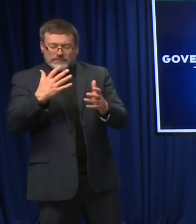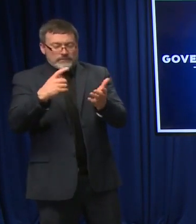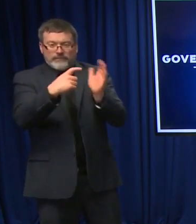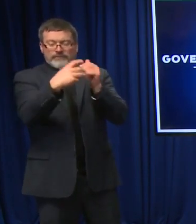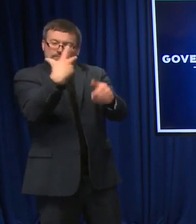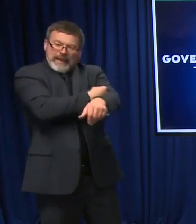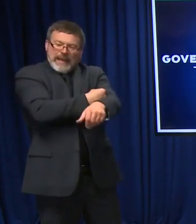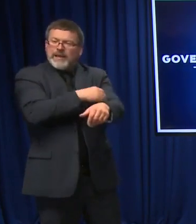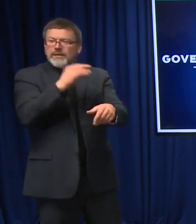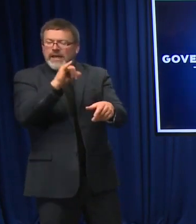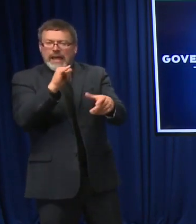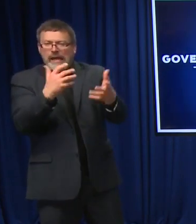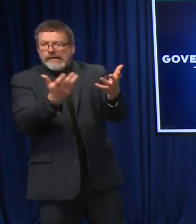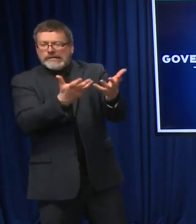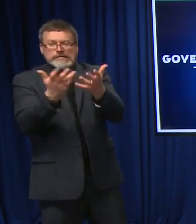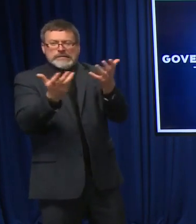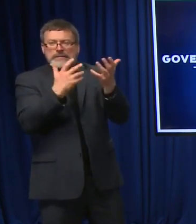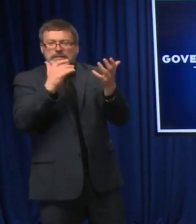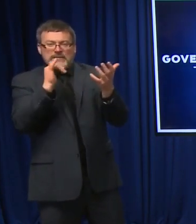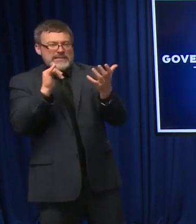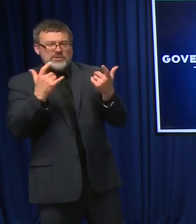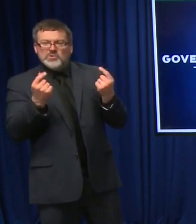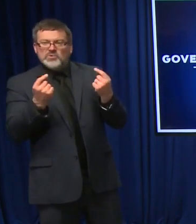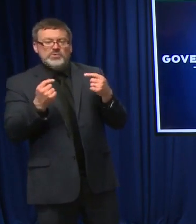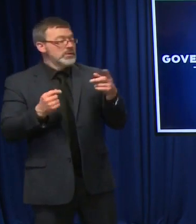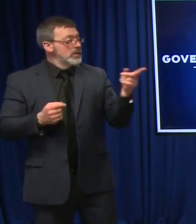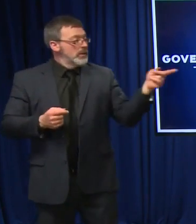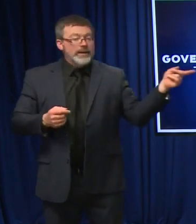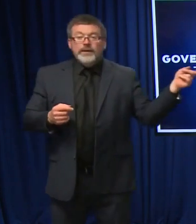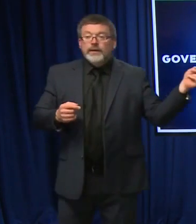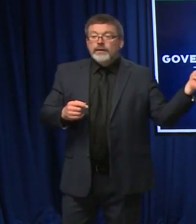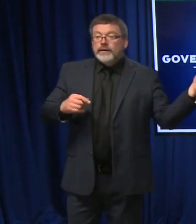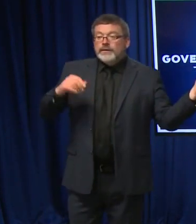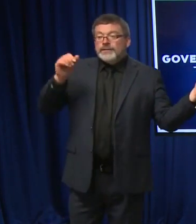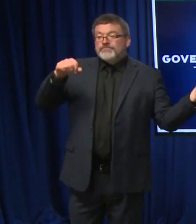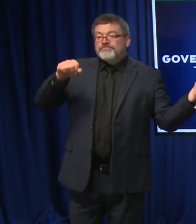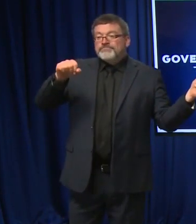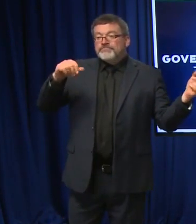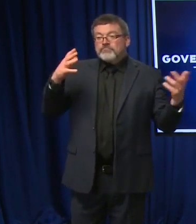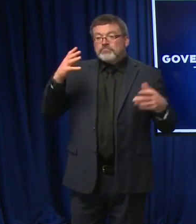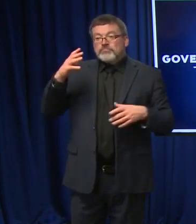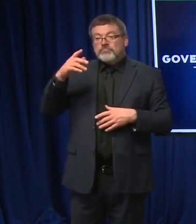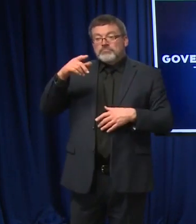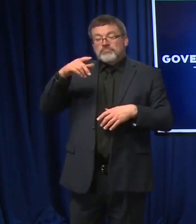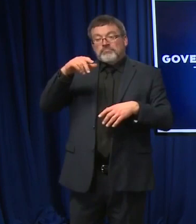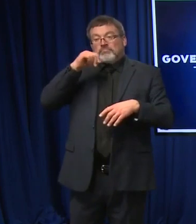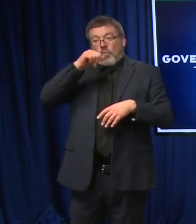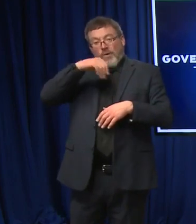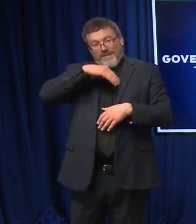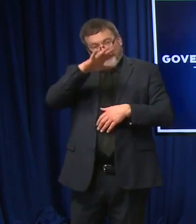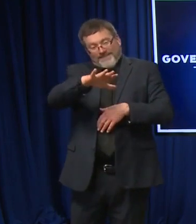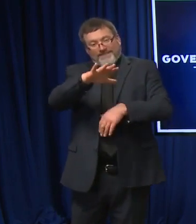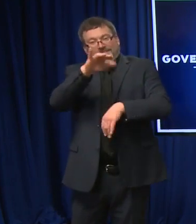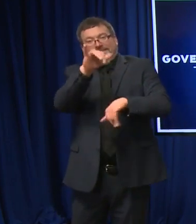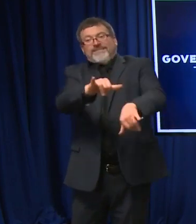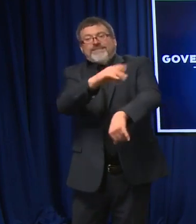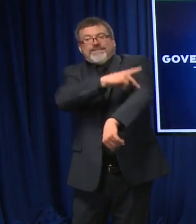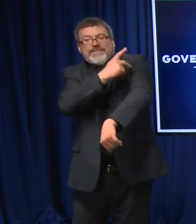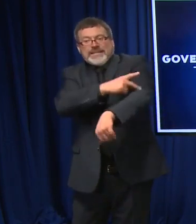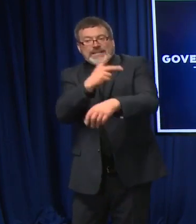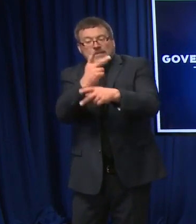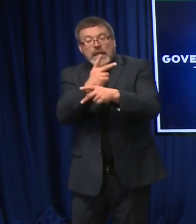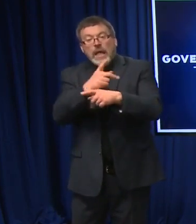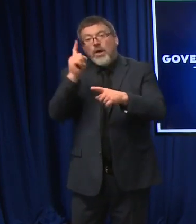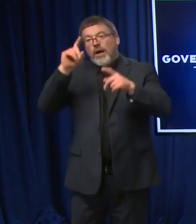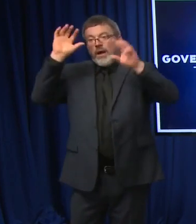-traditional spaces are places where you traditionally don't have inpatient care, like maybe an ambulatory surgical center. In some cases, it's an